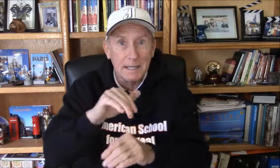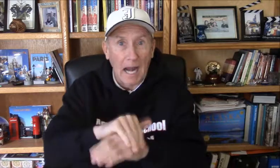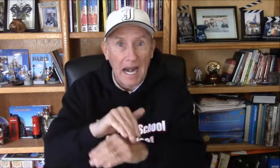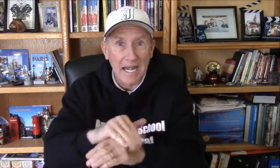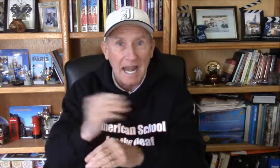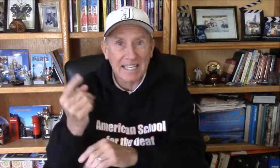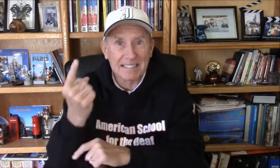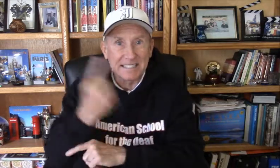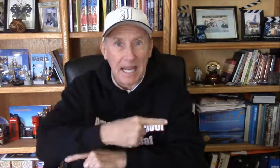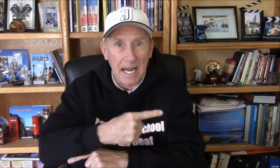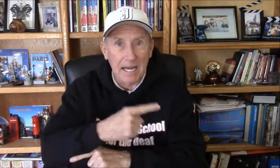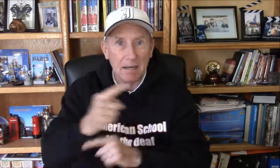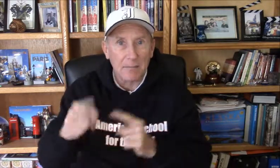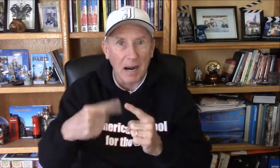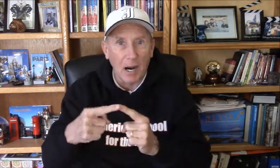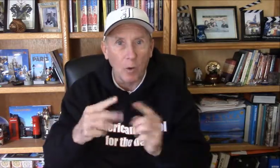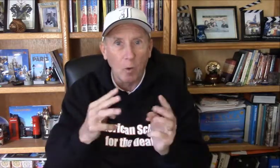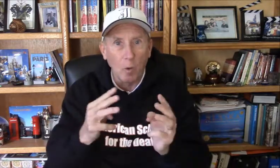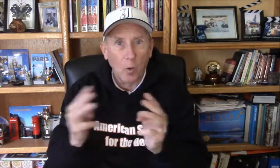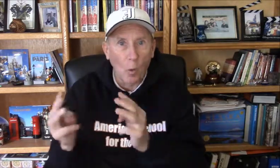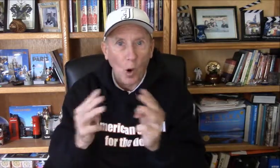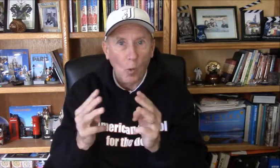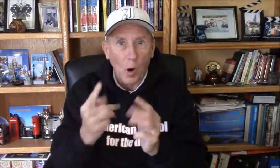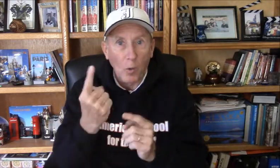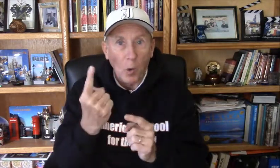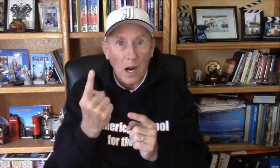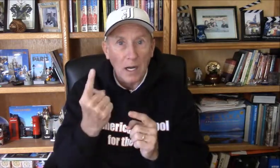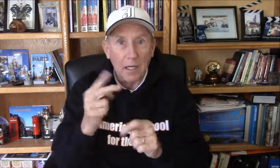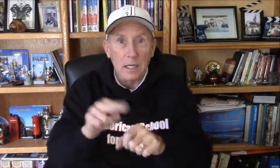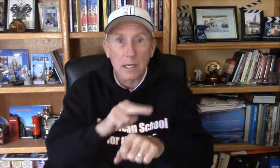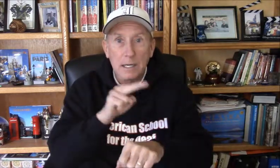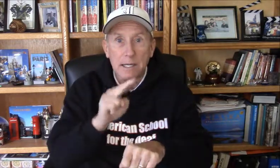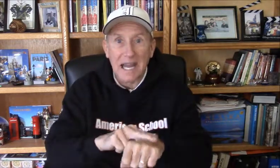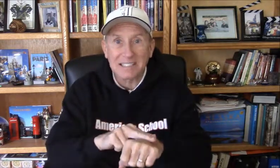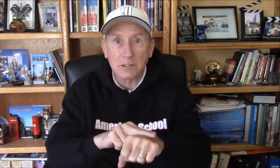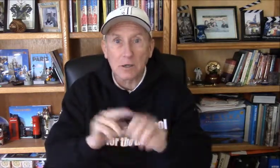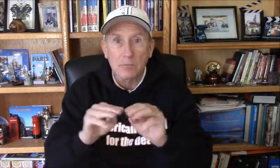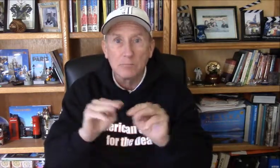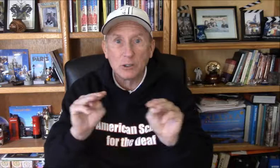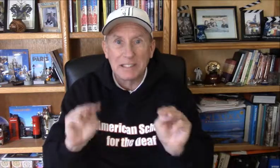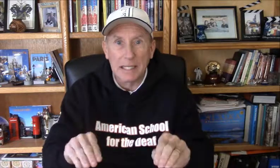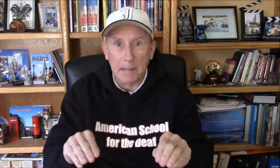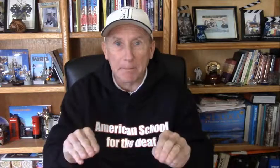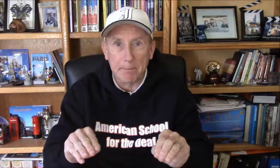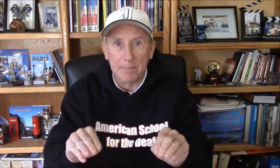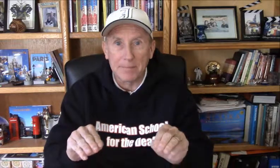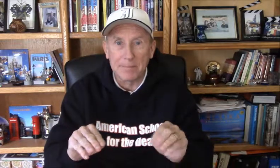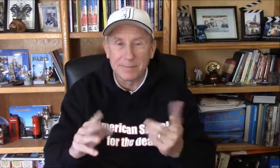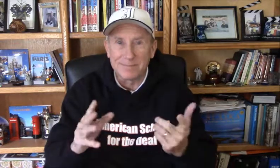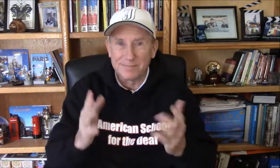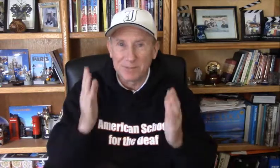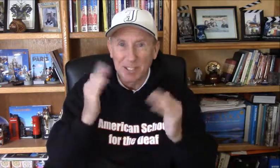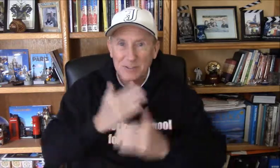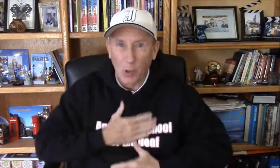Day about... ...no idea. Jim, your